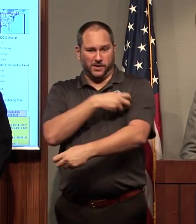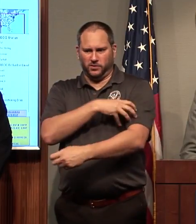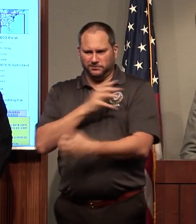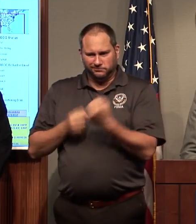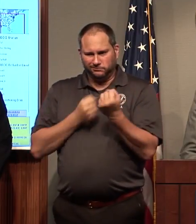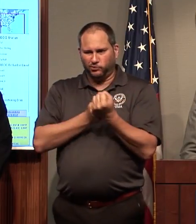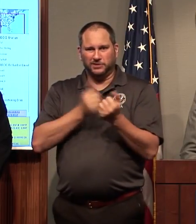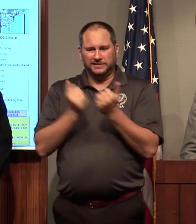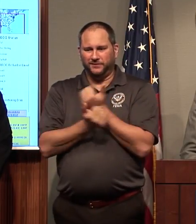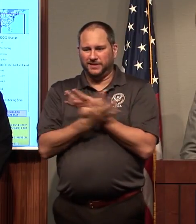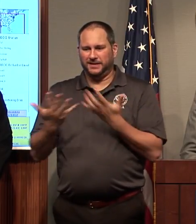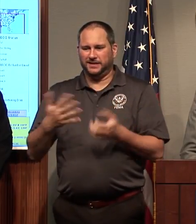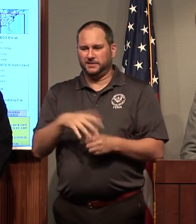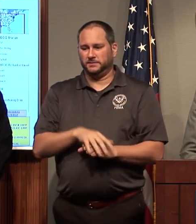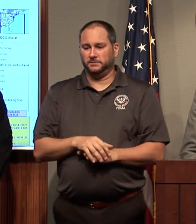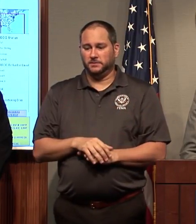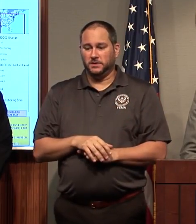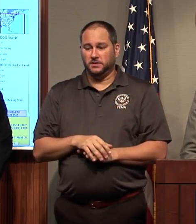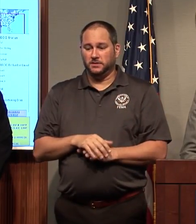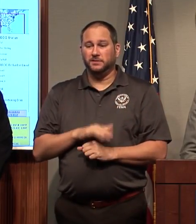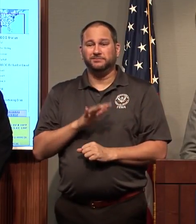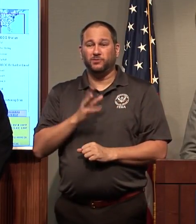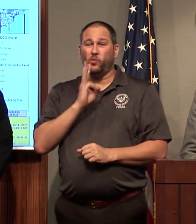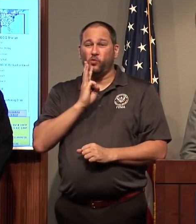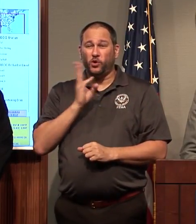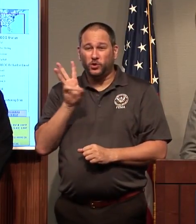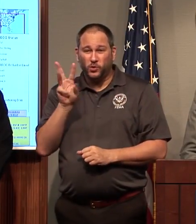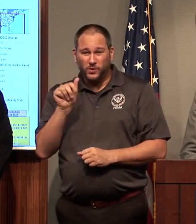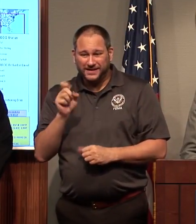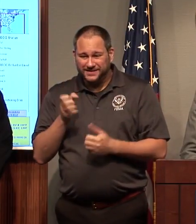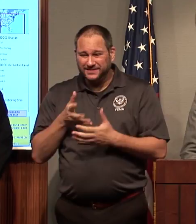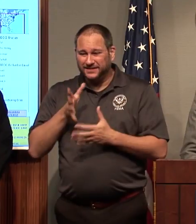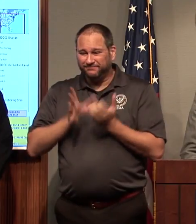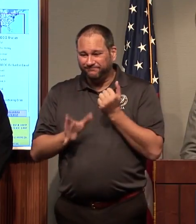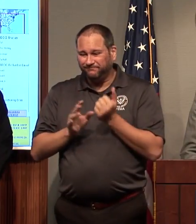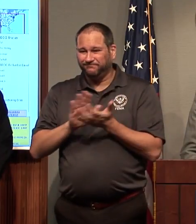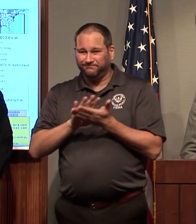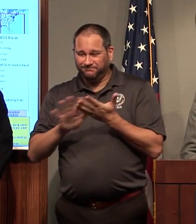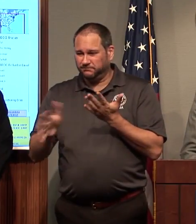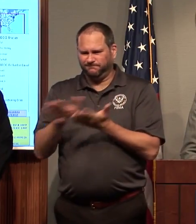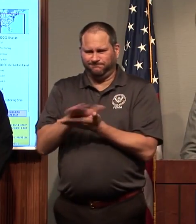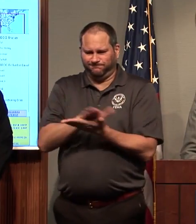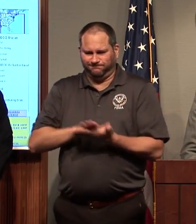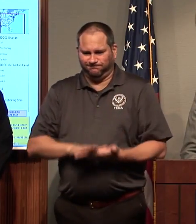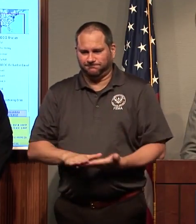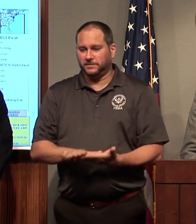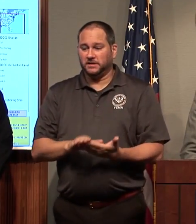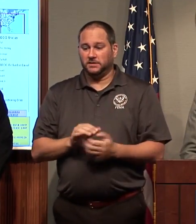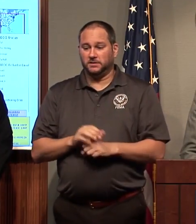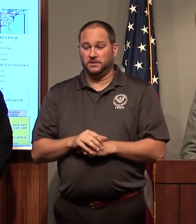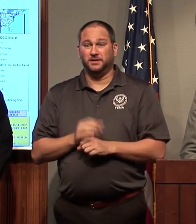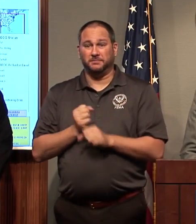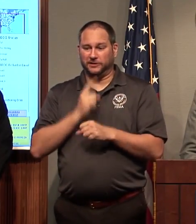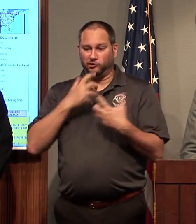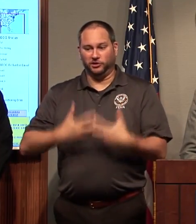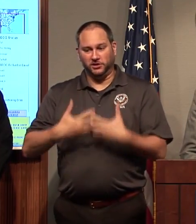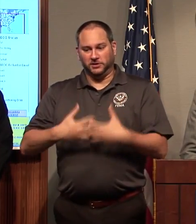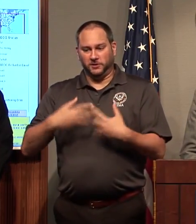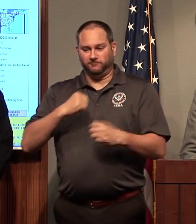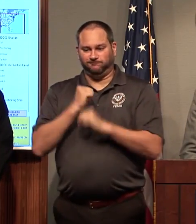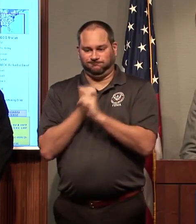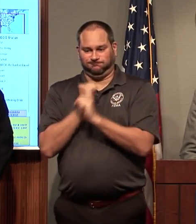water and wastewater treatment facilities. Most of those facilities should have generator and fuel supplies for a number of days.